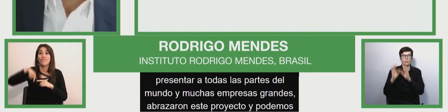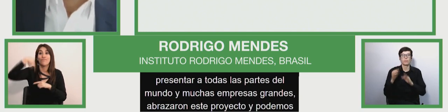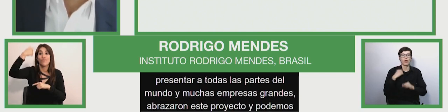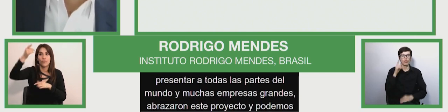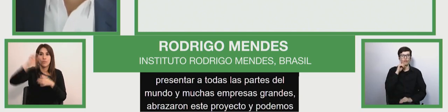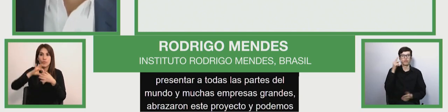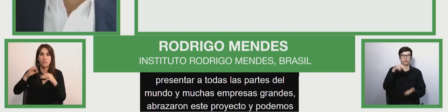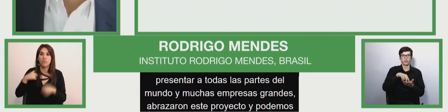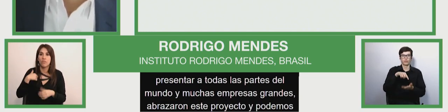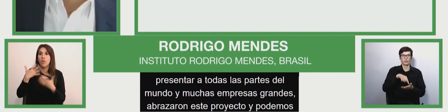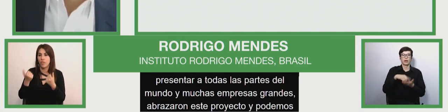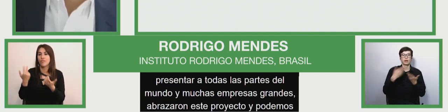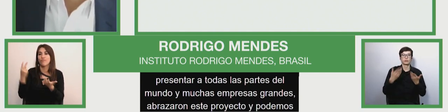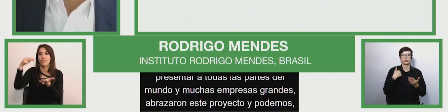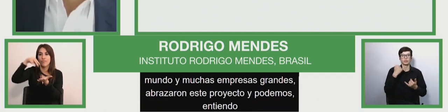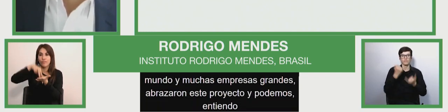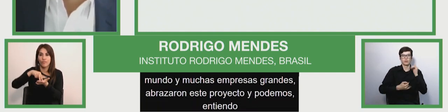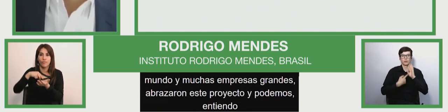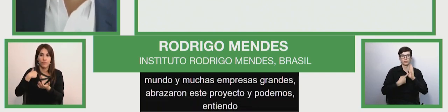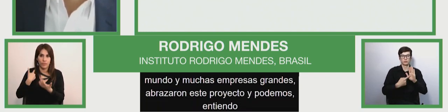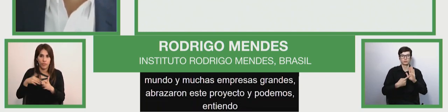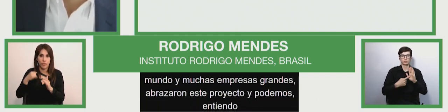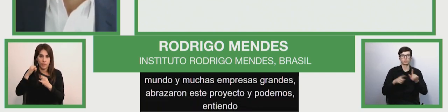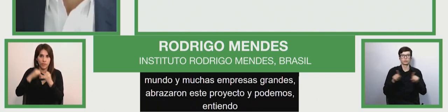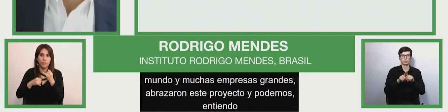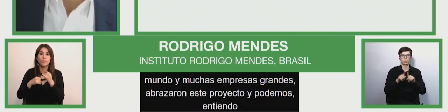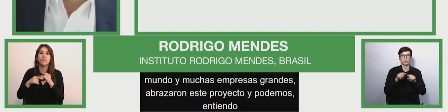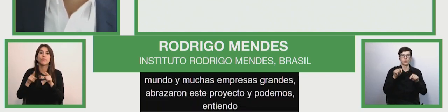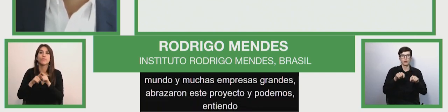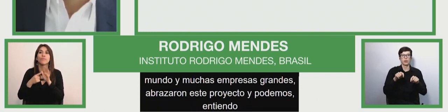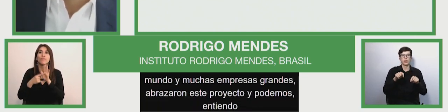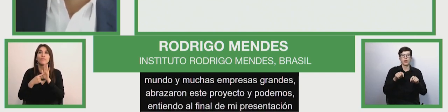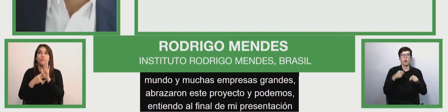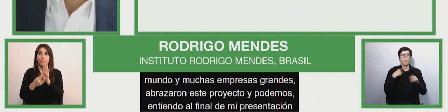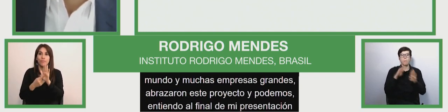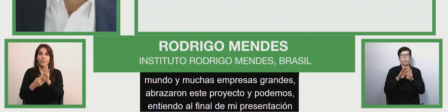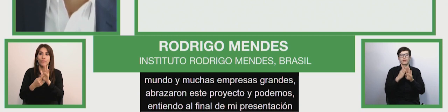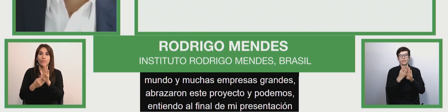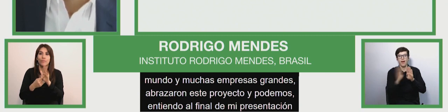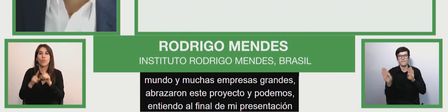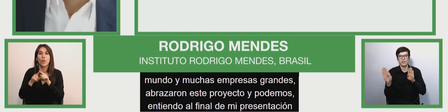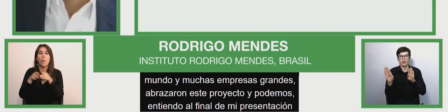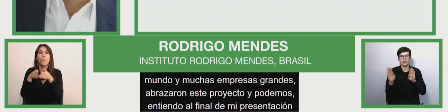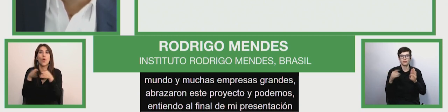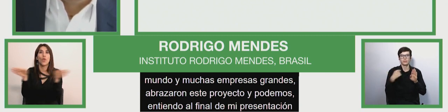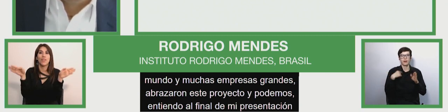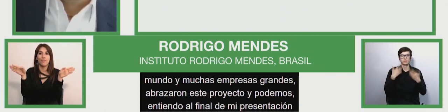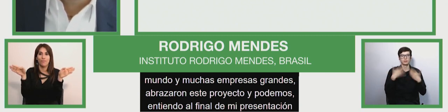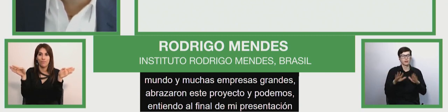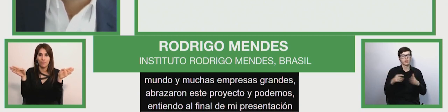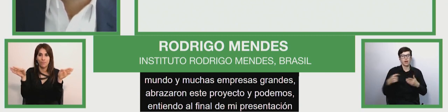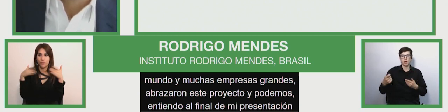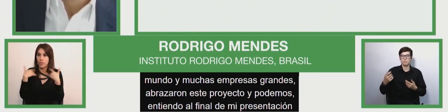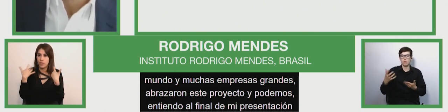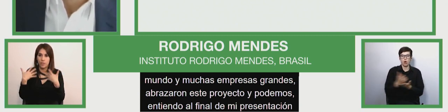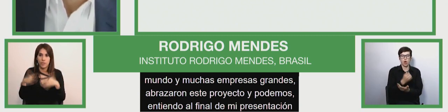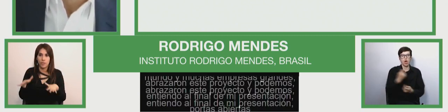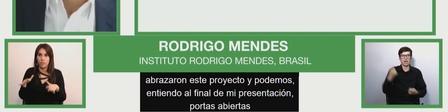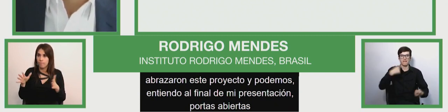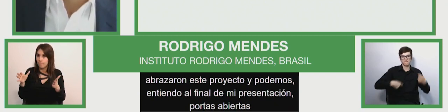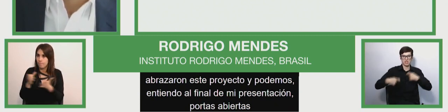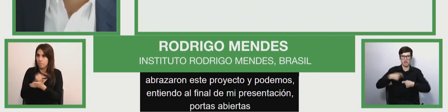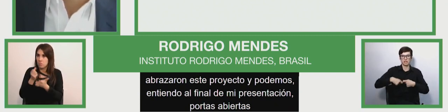embrace the project. we are now planning the next step. So going to the end of my presentation,